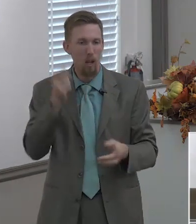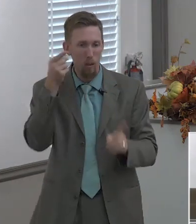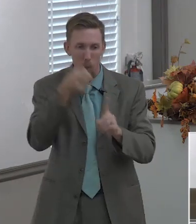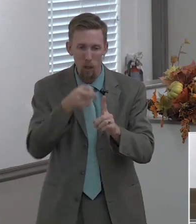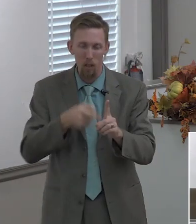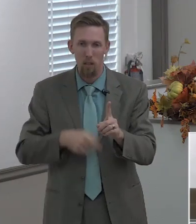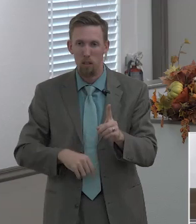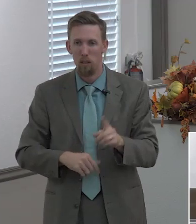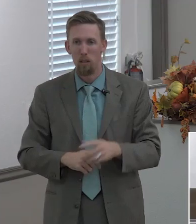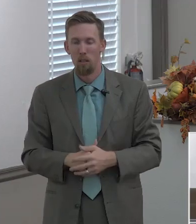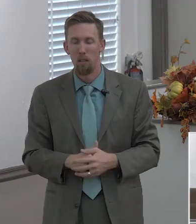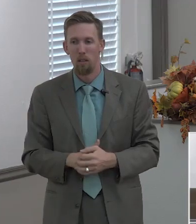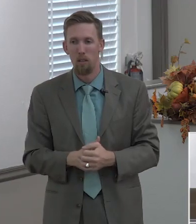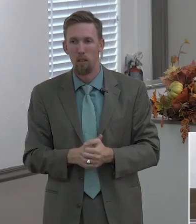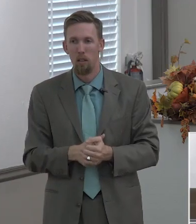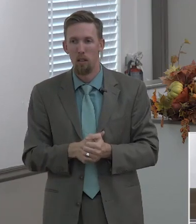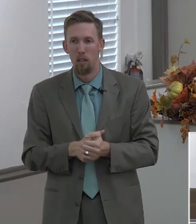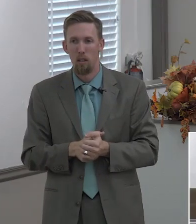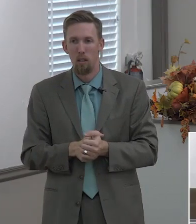that's not why it's here